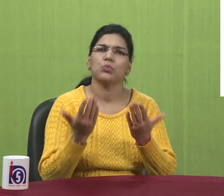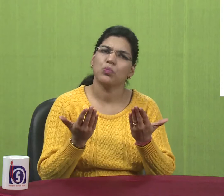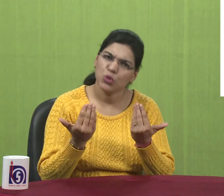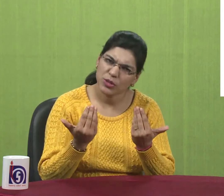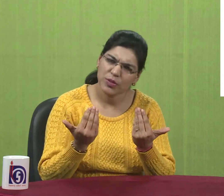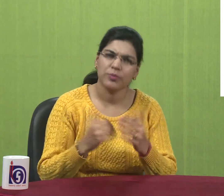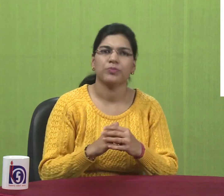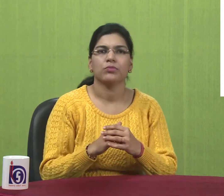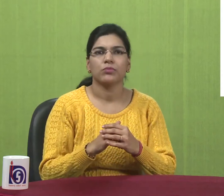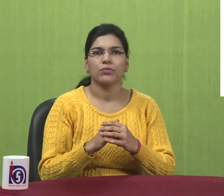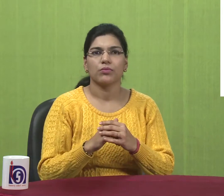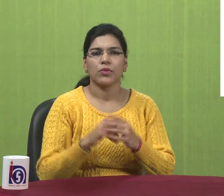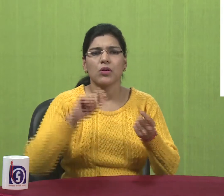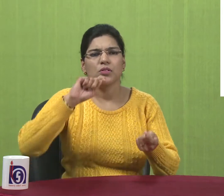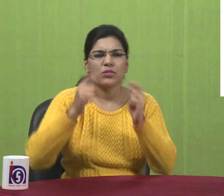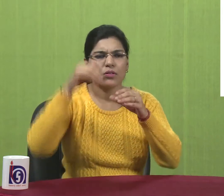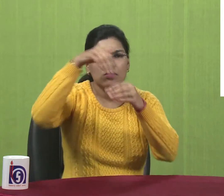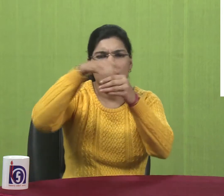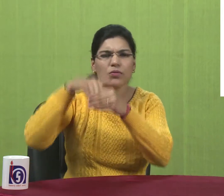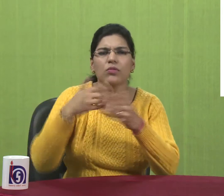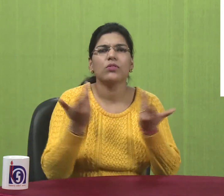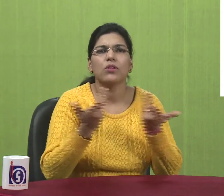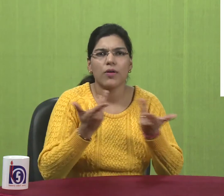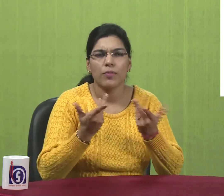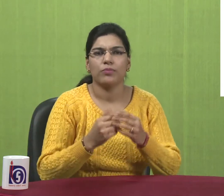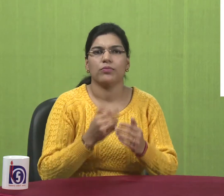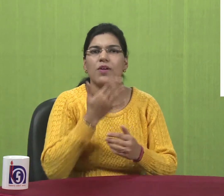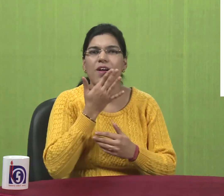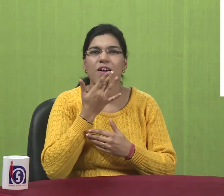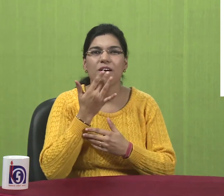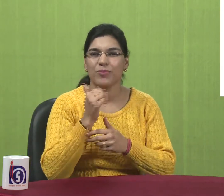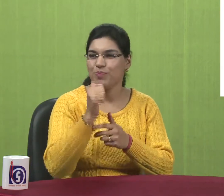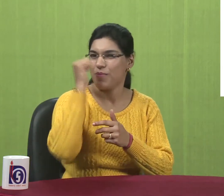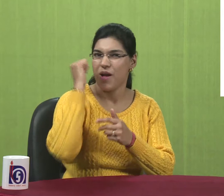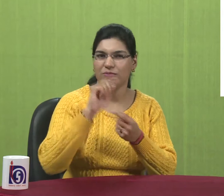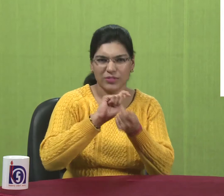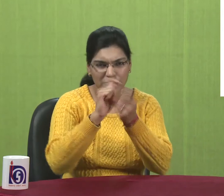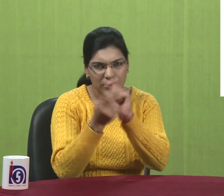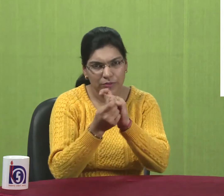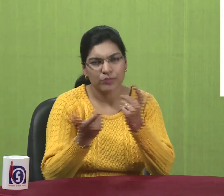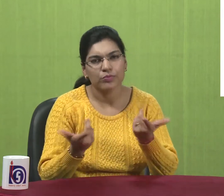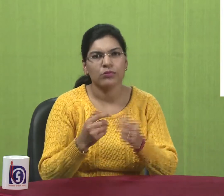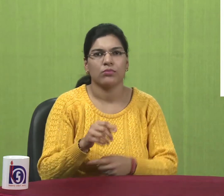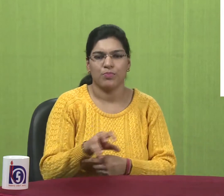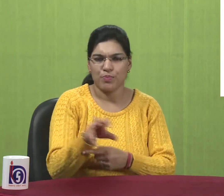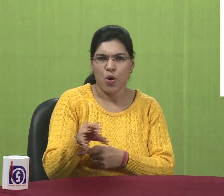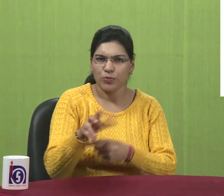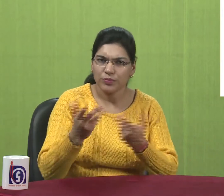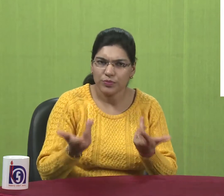or anything or any software program you can add background colors to it by